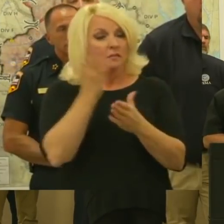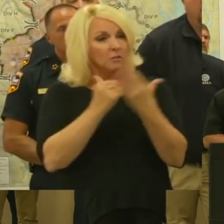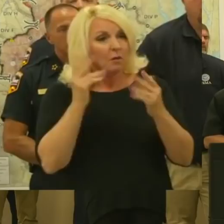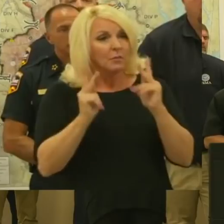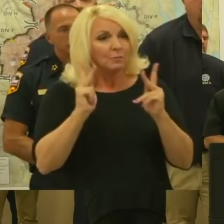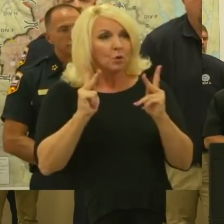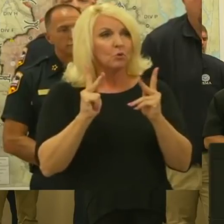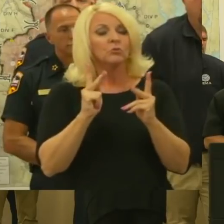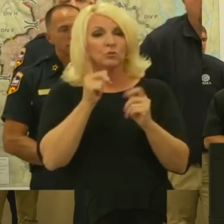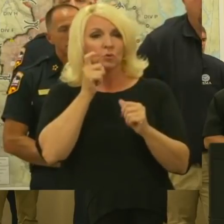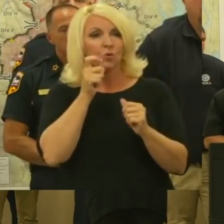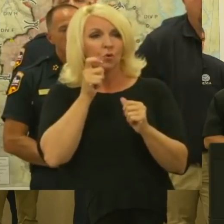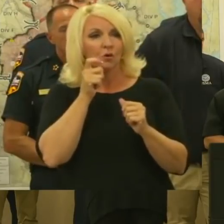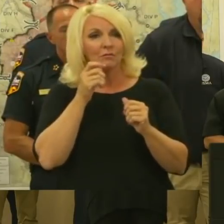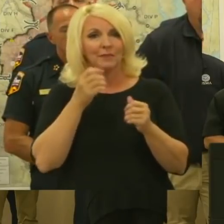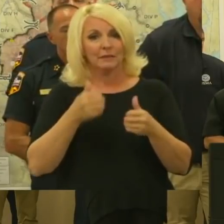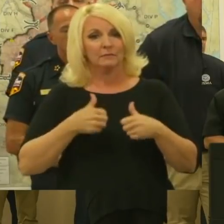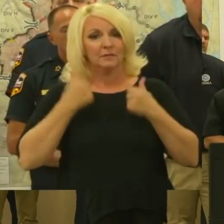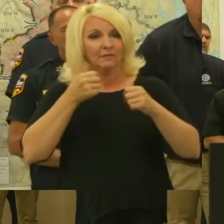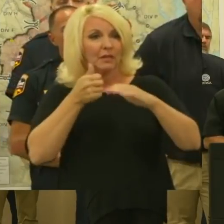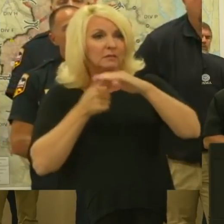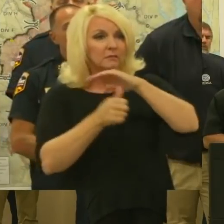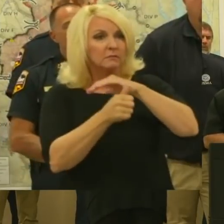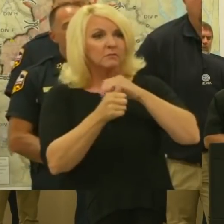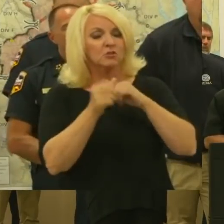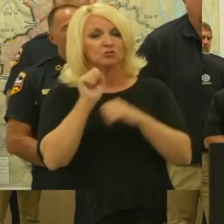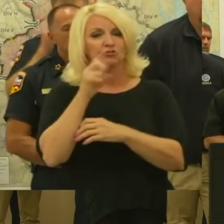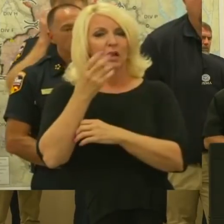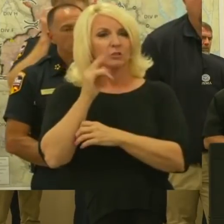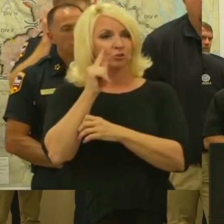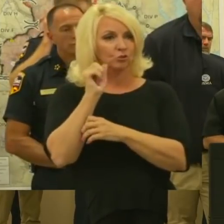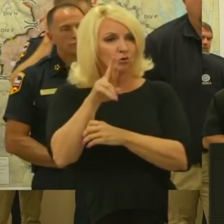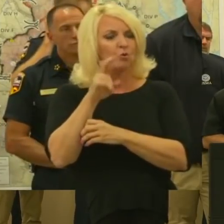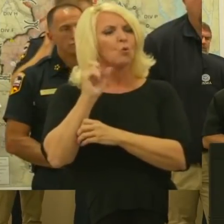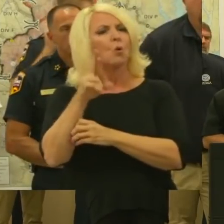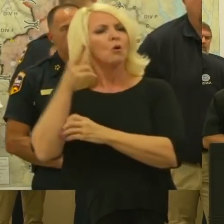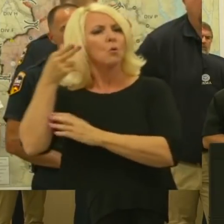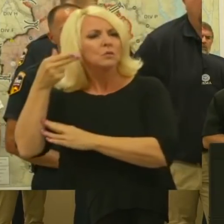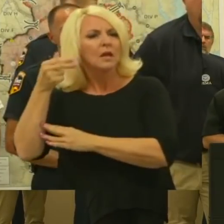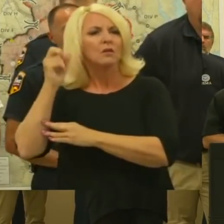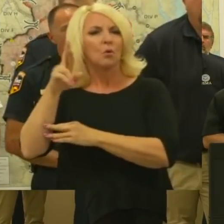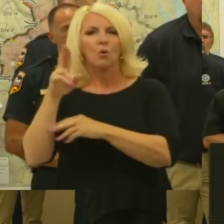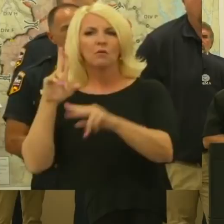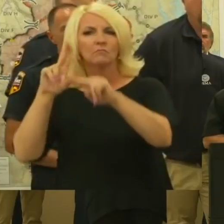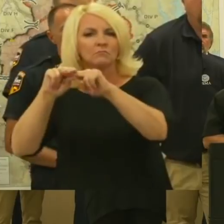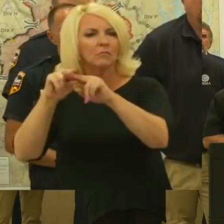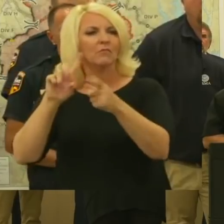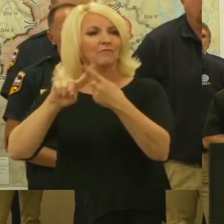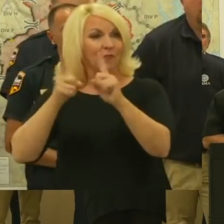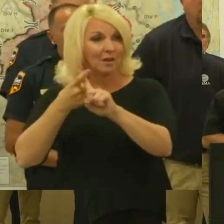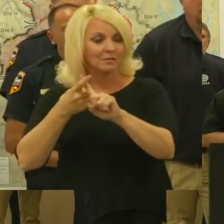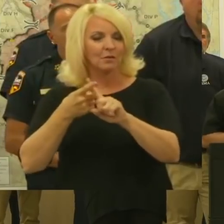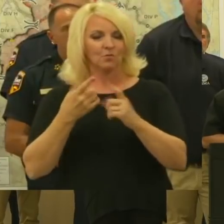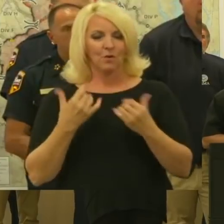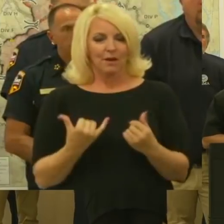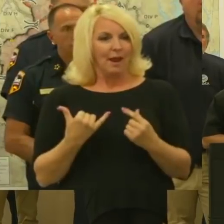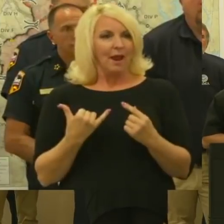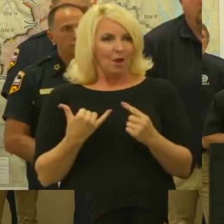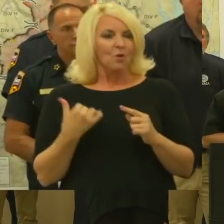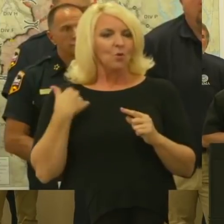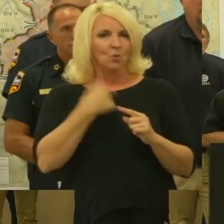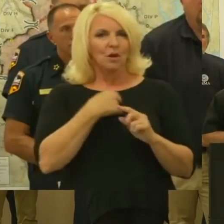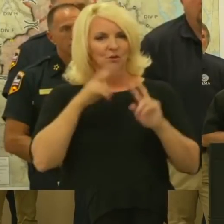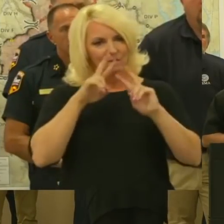or have been into a hotel or motel or with friends at this point. We're constantly